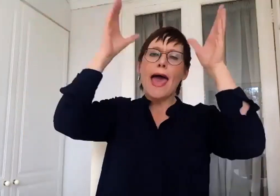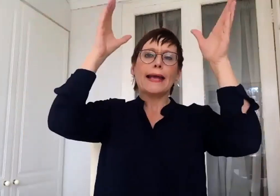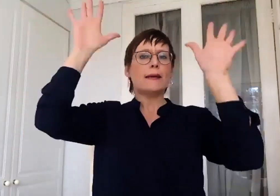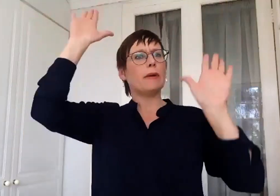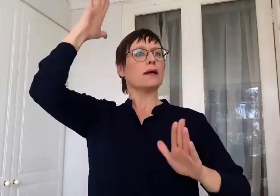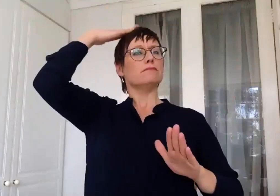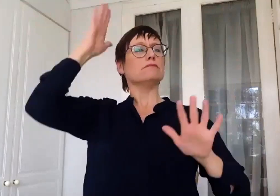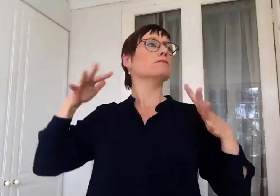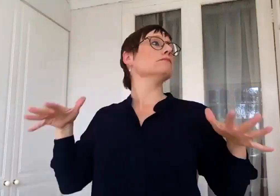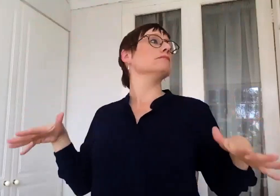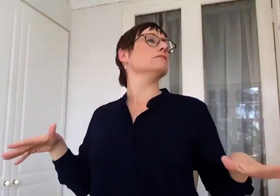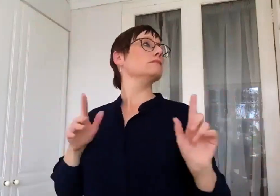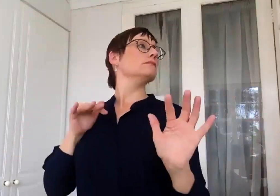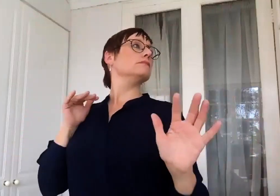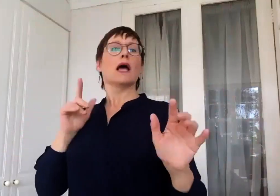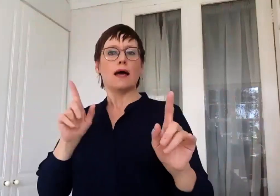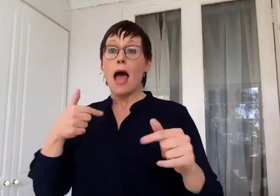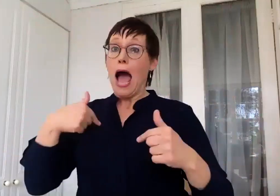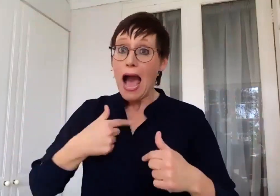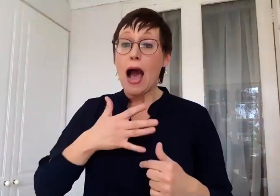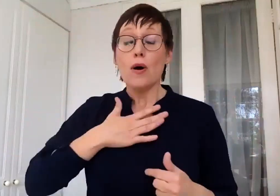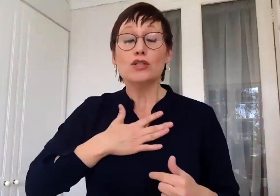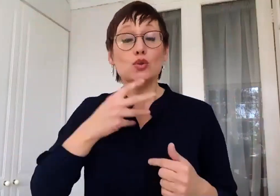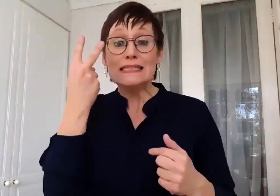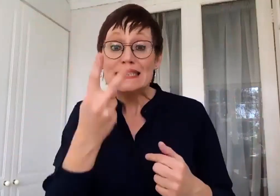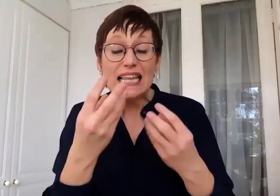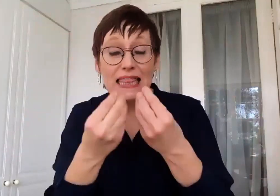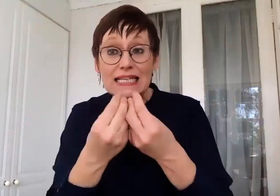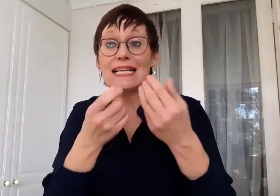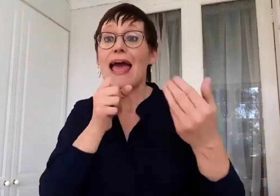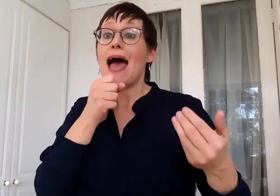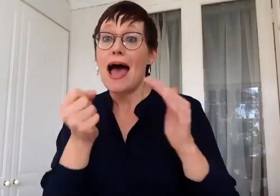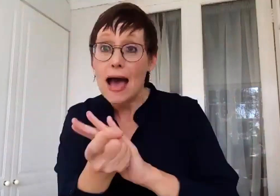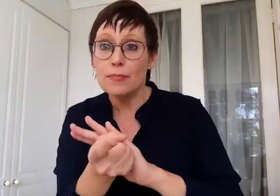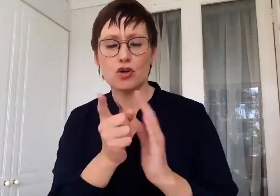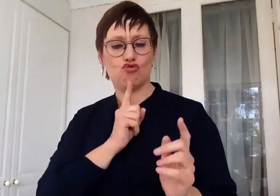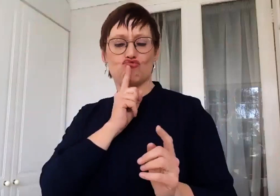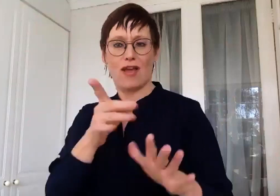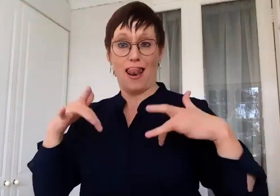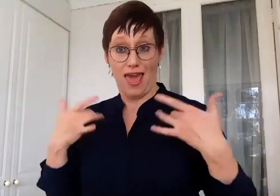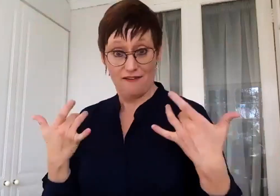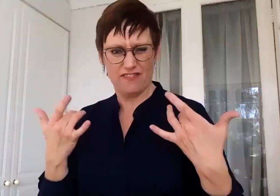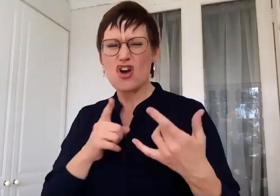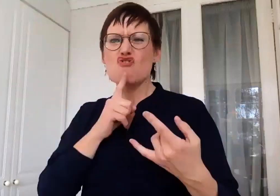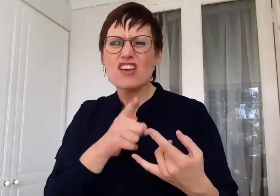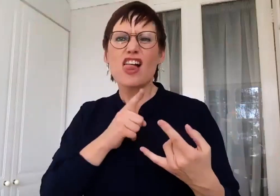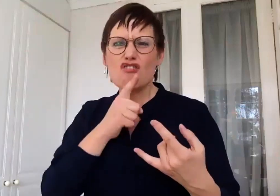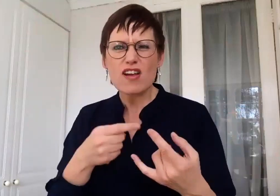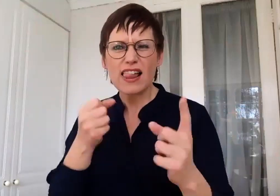learn authentically in situ and then take it, present it academically to give it more status